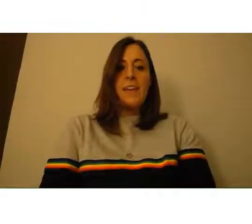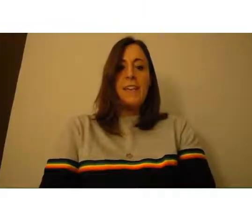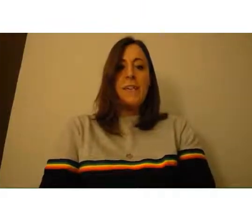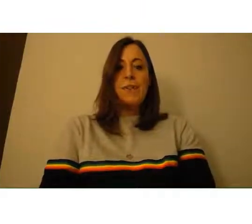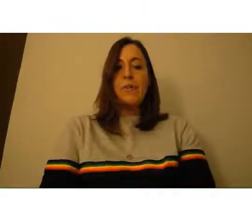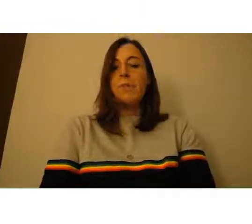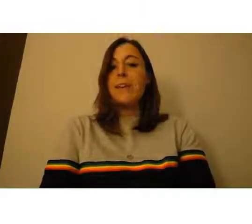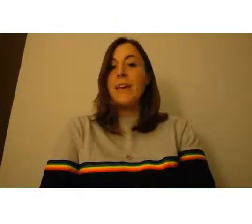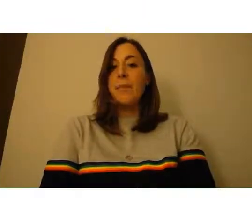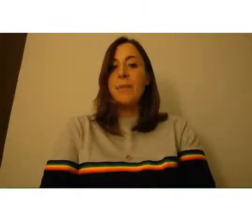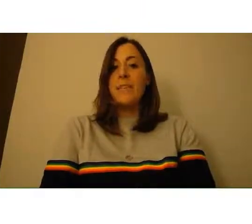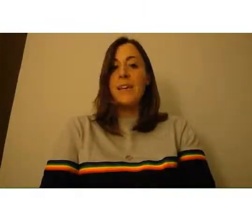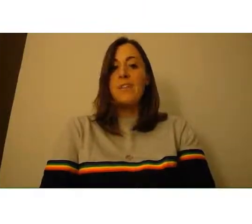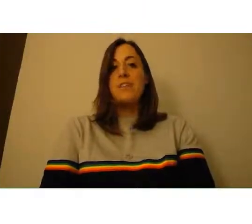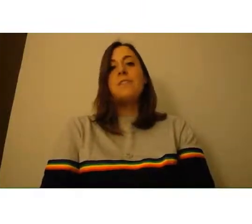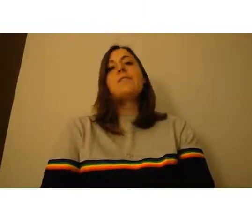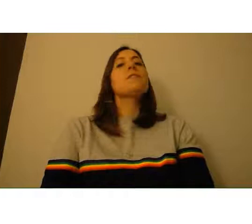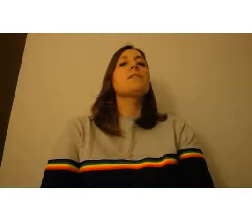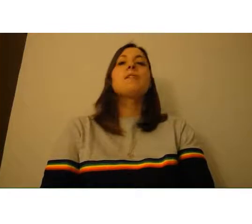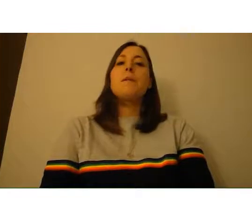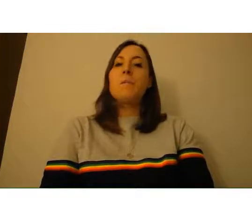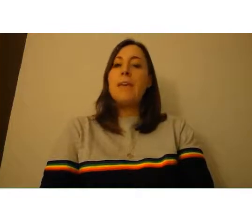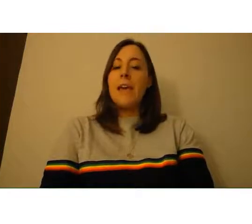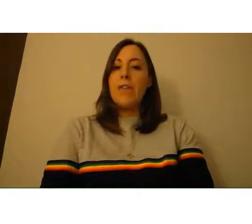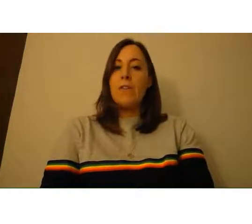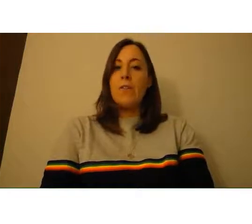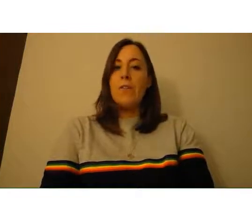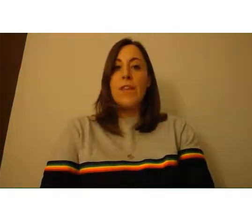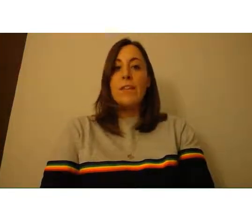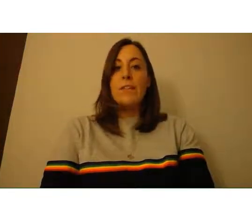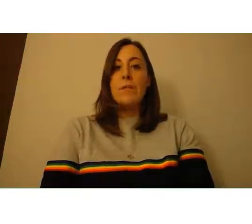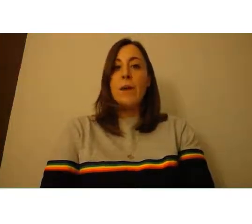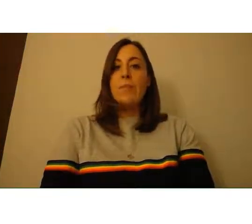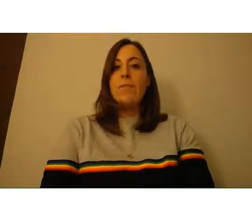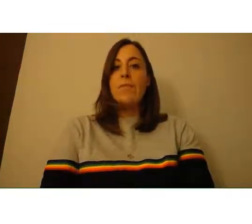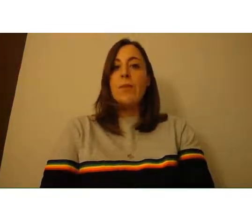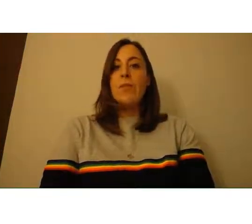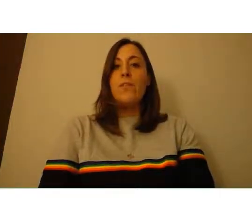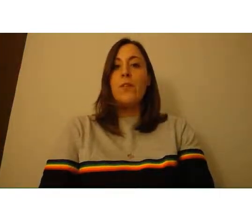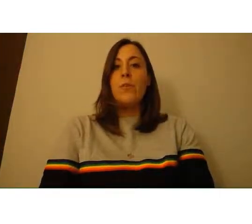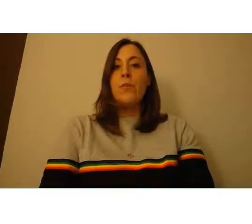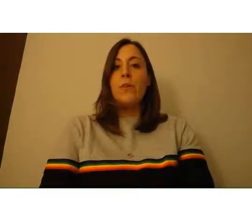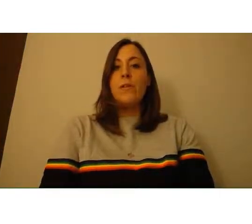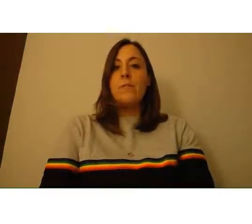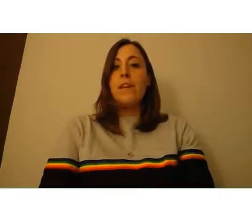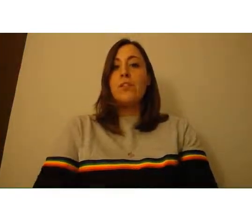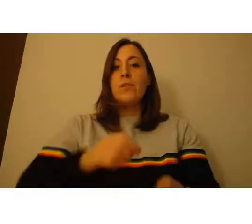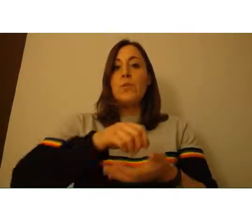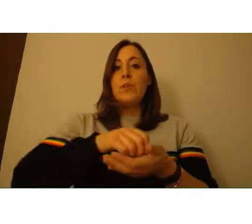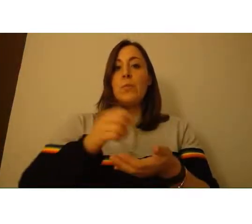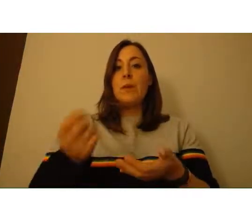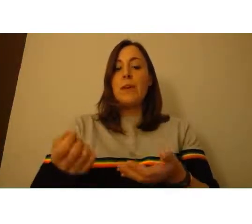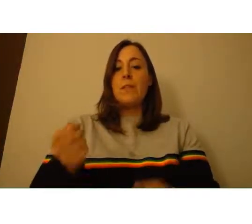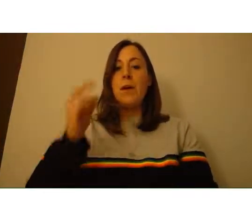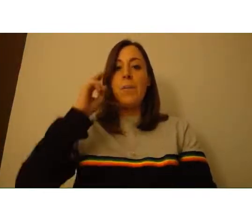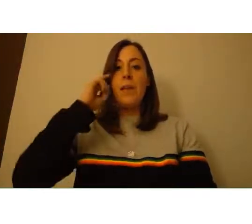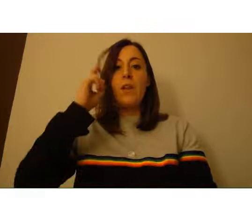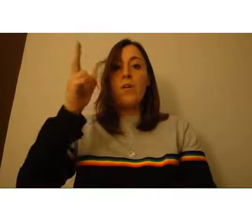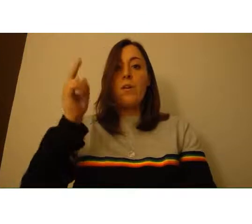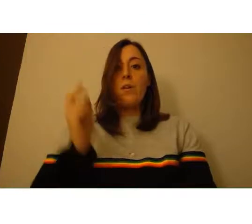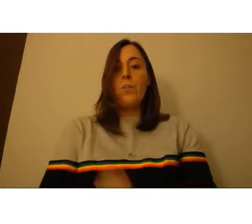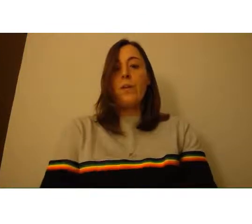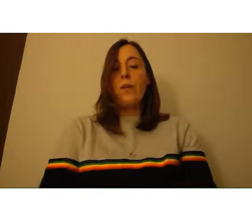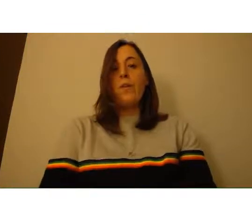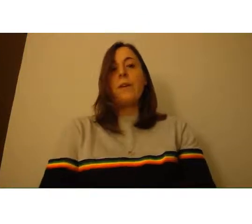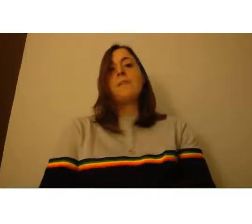In the living room there can be dangers. Be careful of things that might be on the floor. Make sure that you pick them up